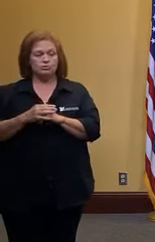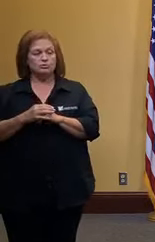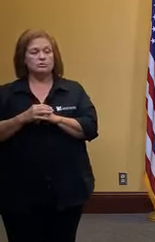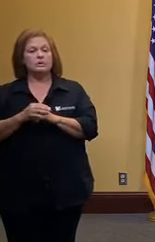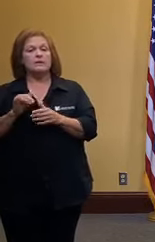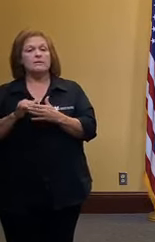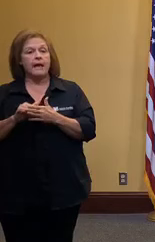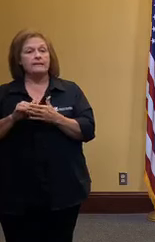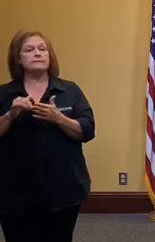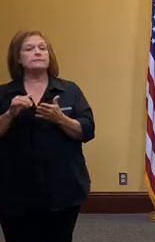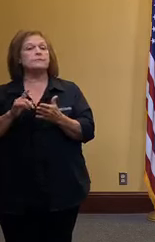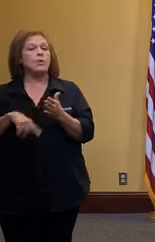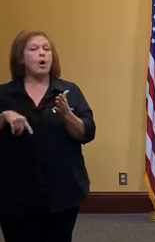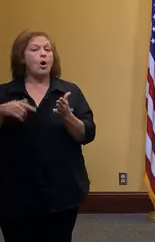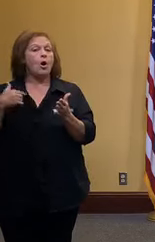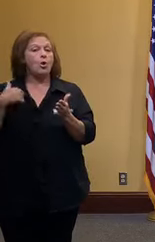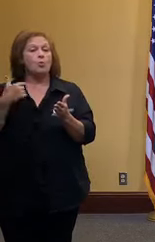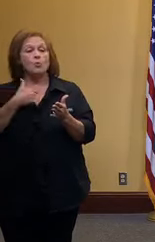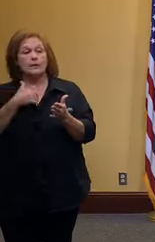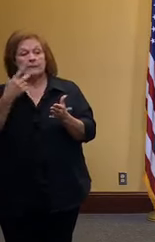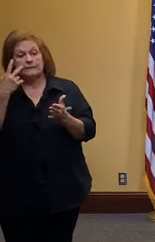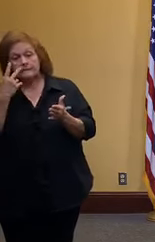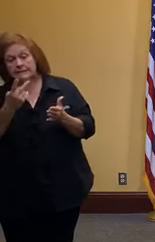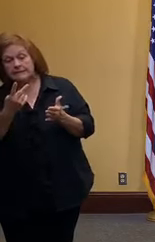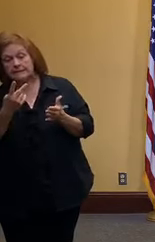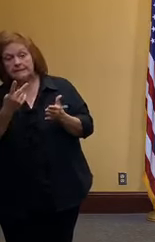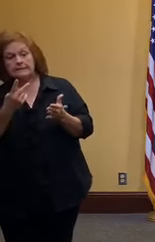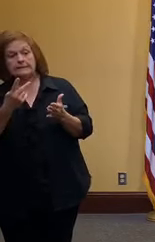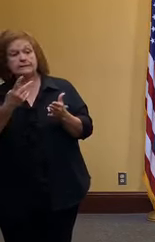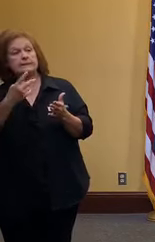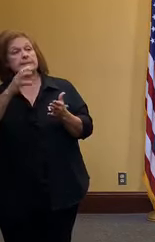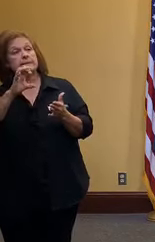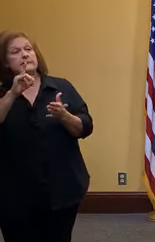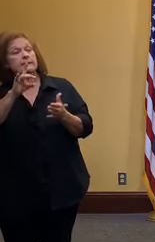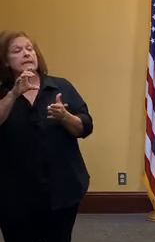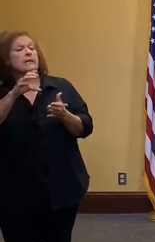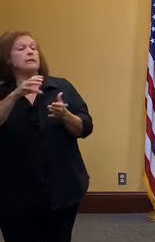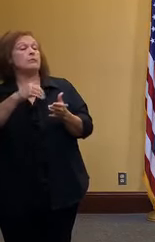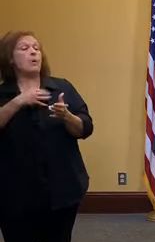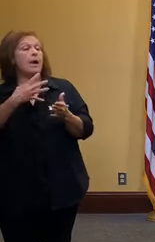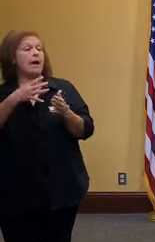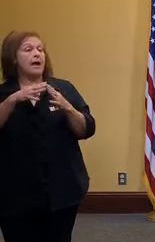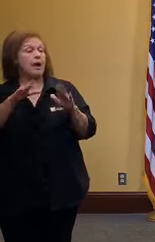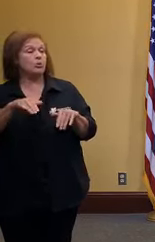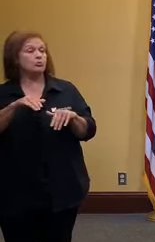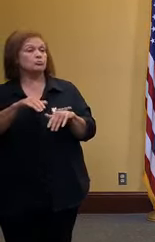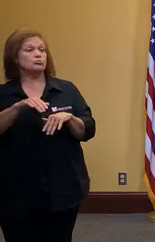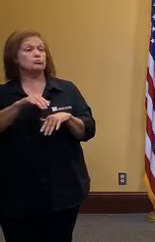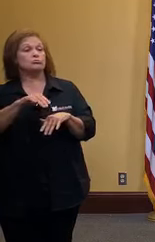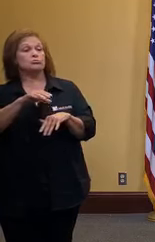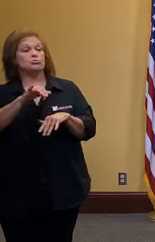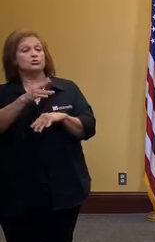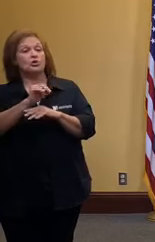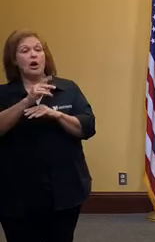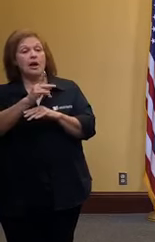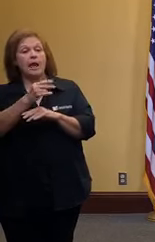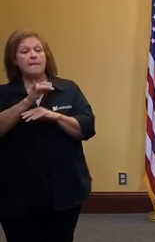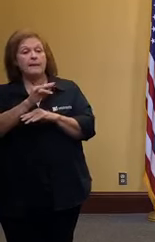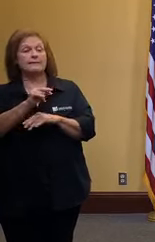based on best practices identified by cdc johns hopkins white house and our own resilient louisiana commission